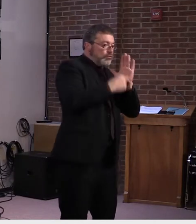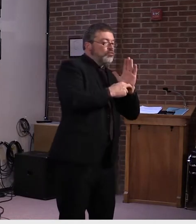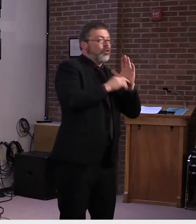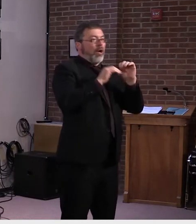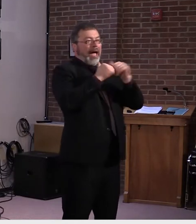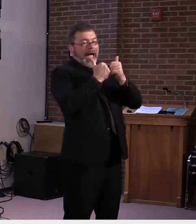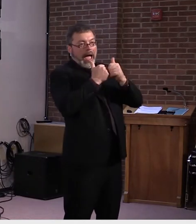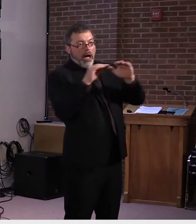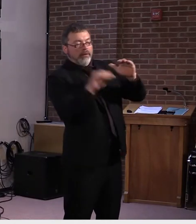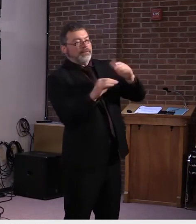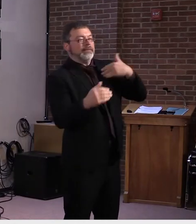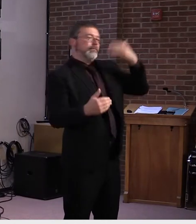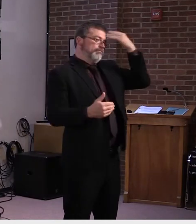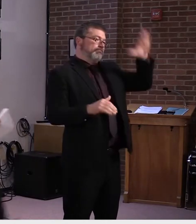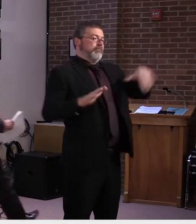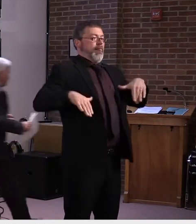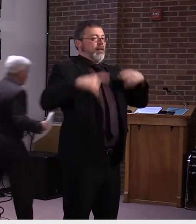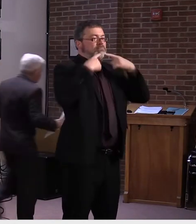Kat, WCAX.